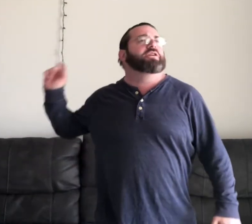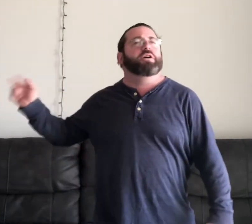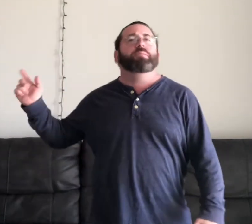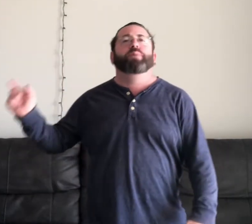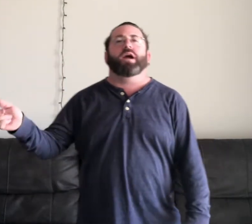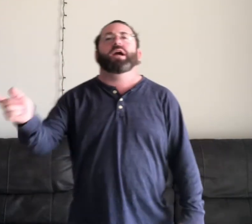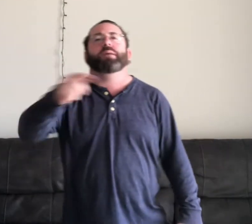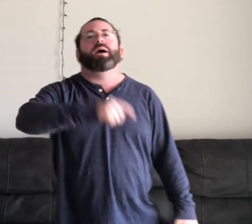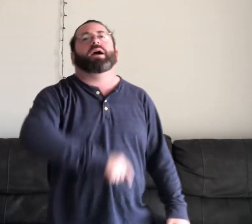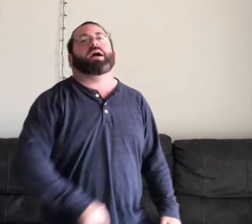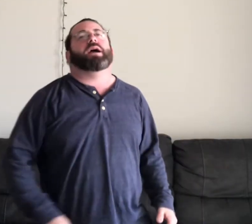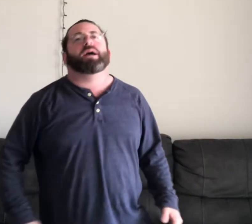do, baby.